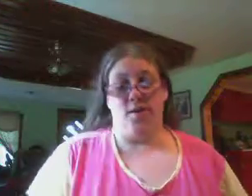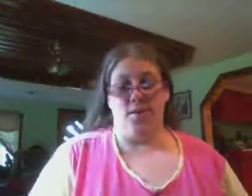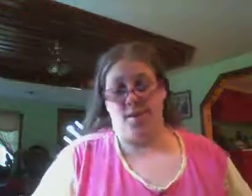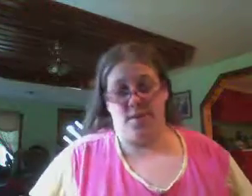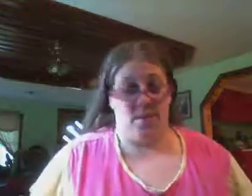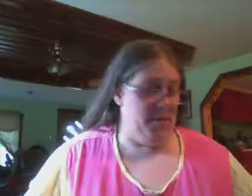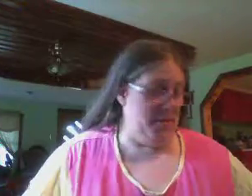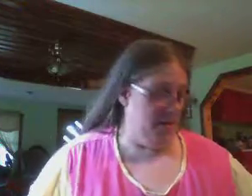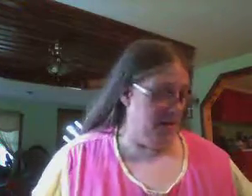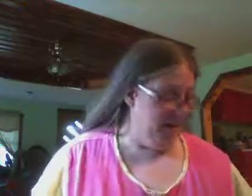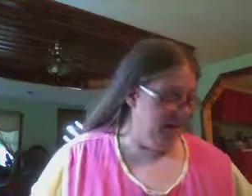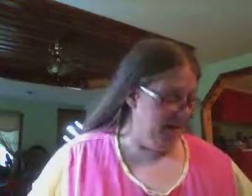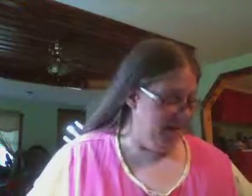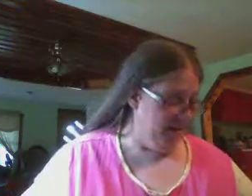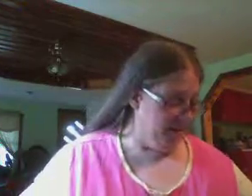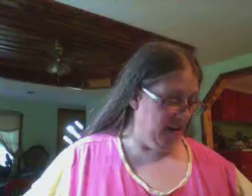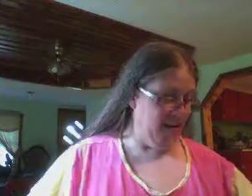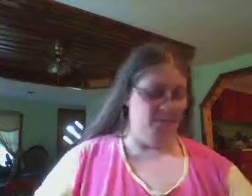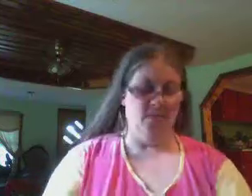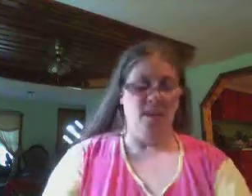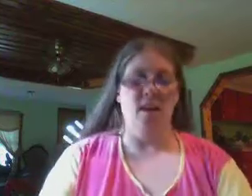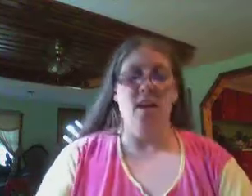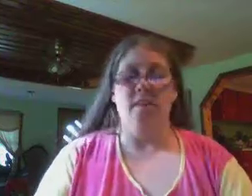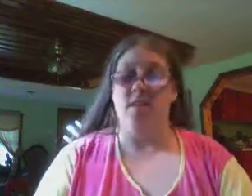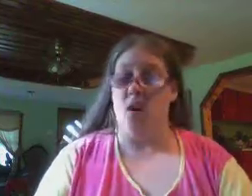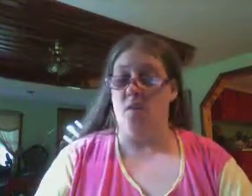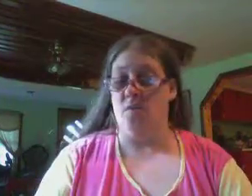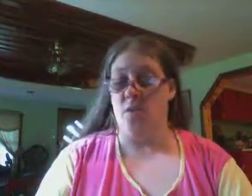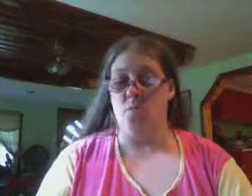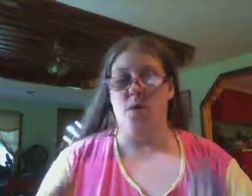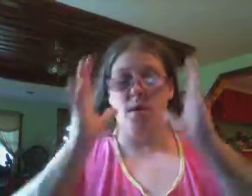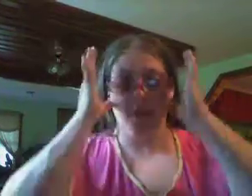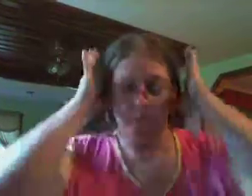goolashy stuff that I've been saying. Okay. That's all for this week.